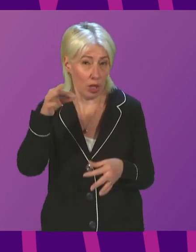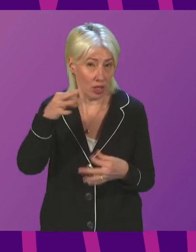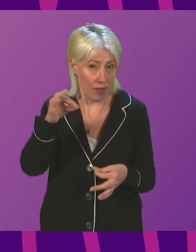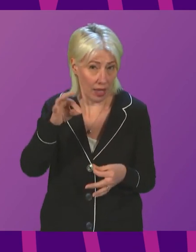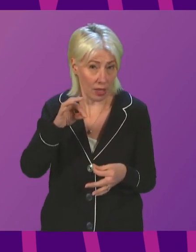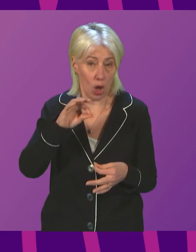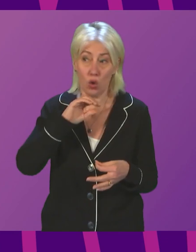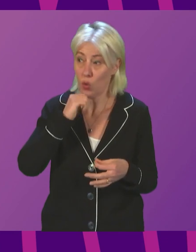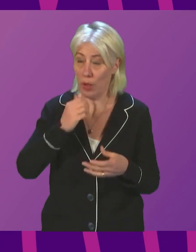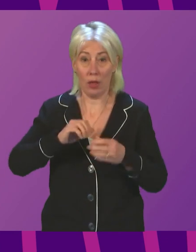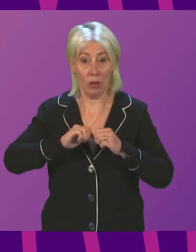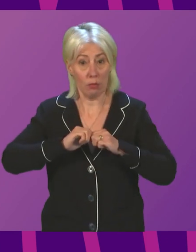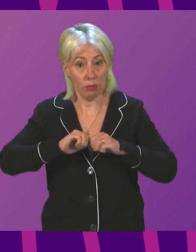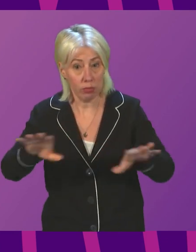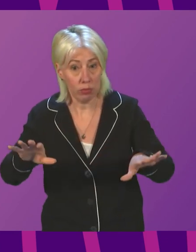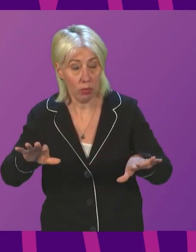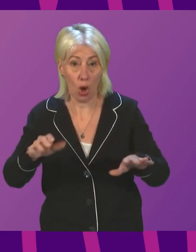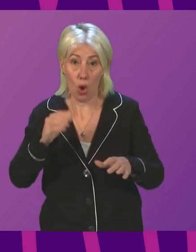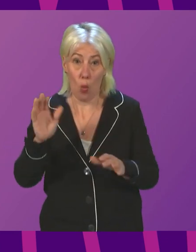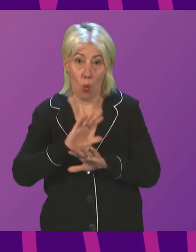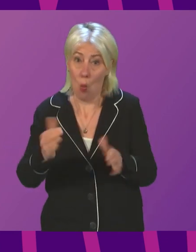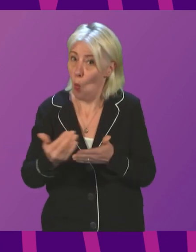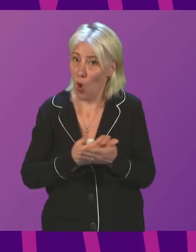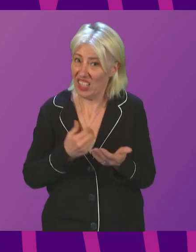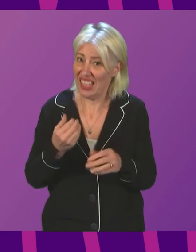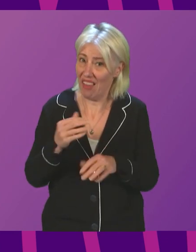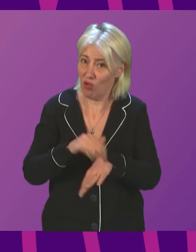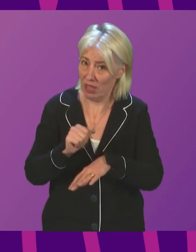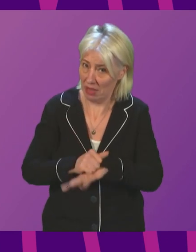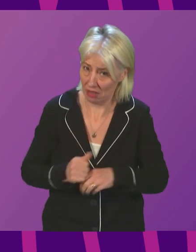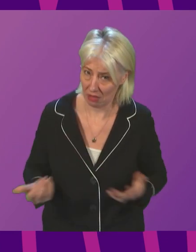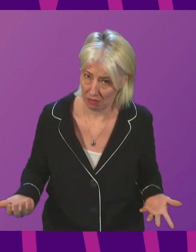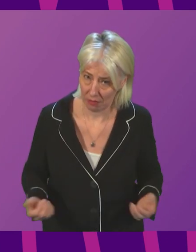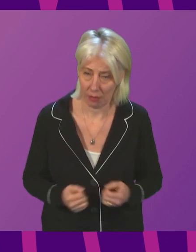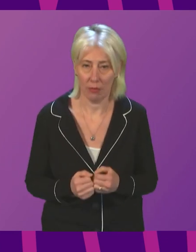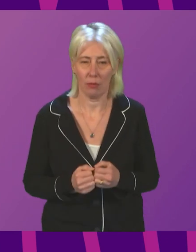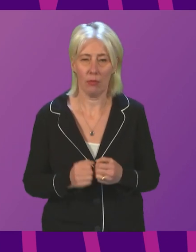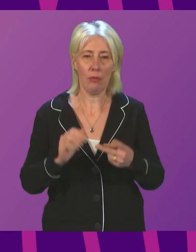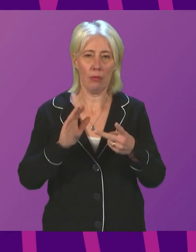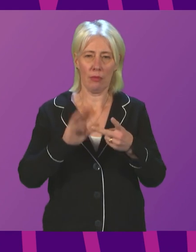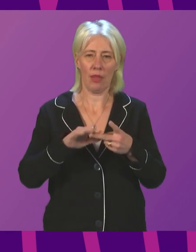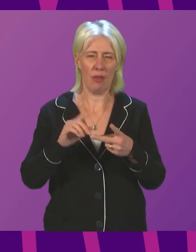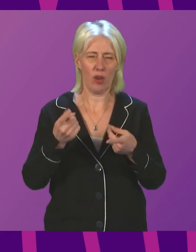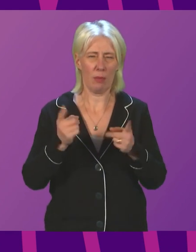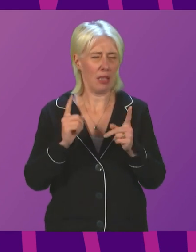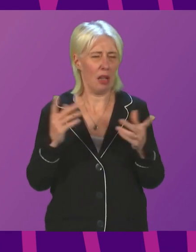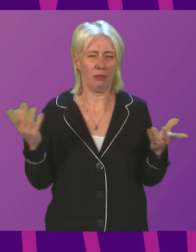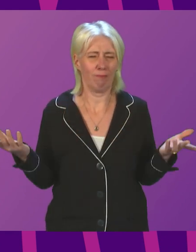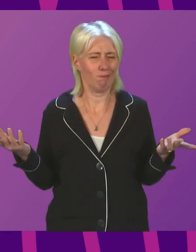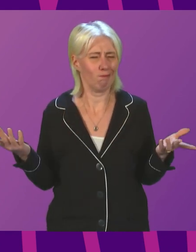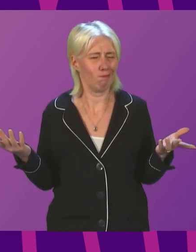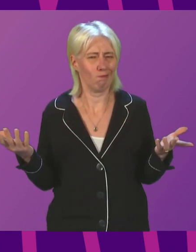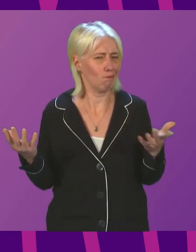out today as they will not save Christmas? Deputy First Minister. I don't see how